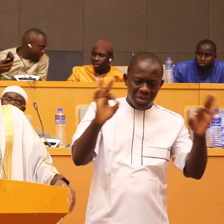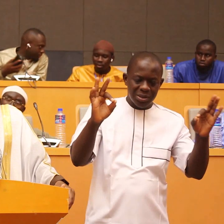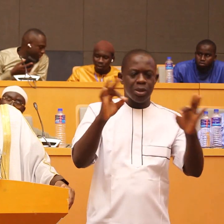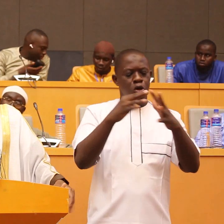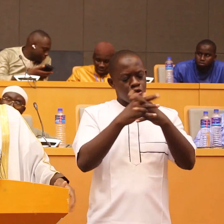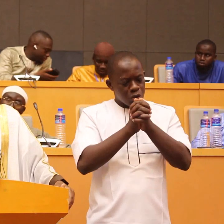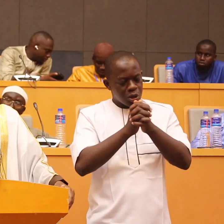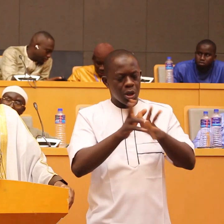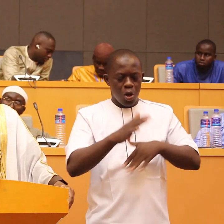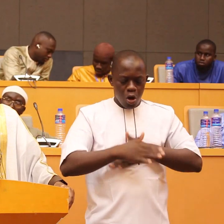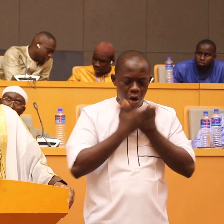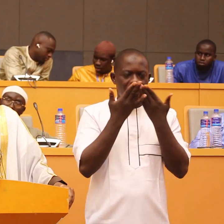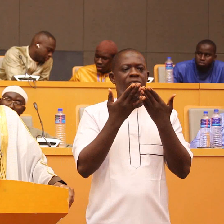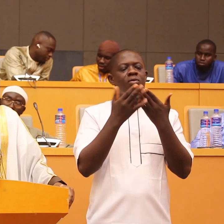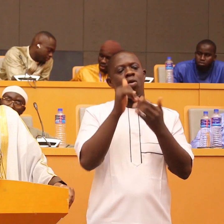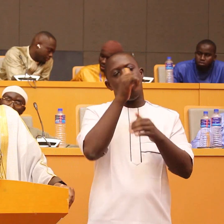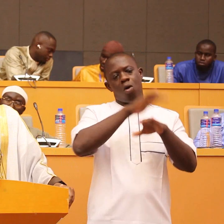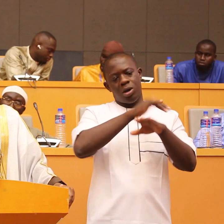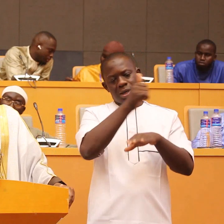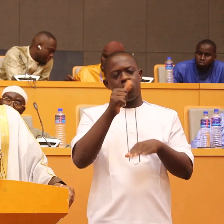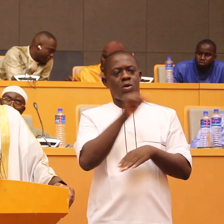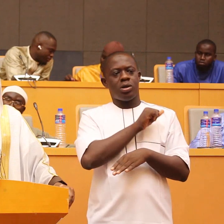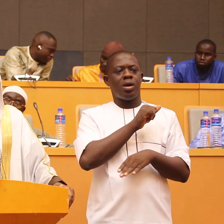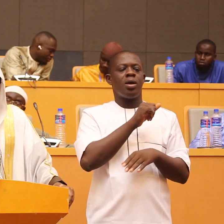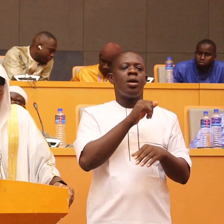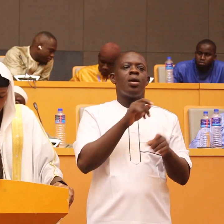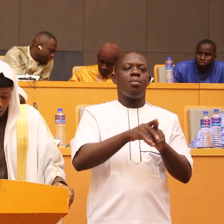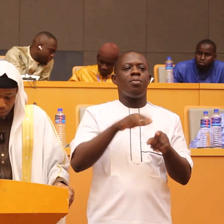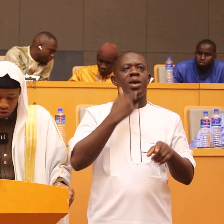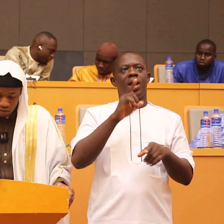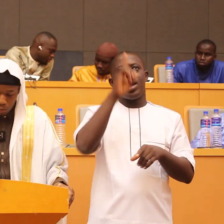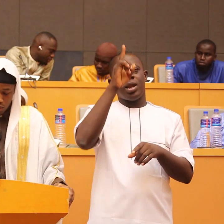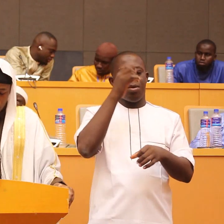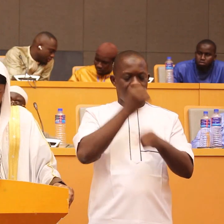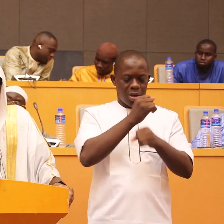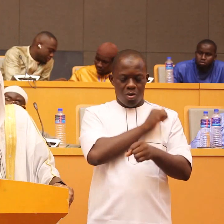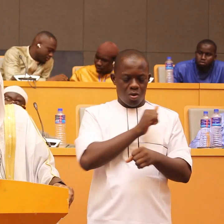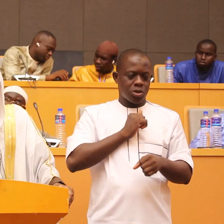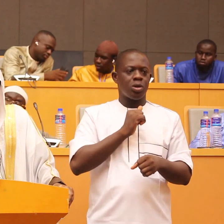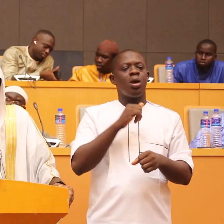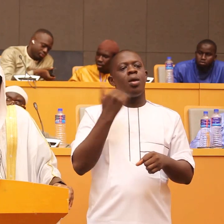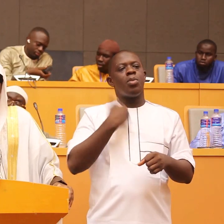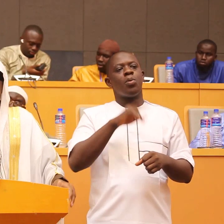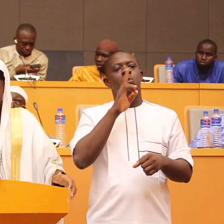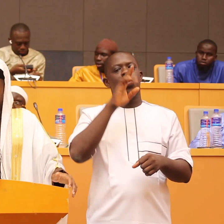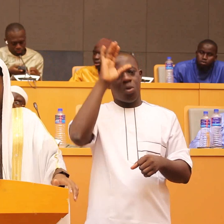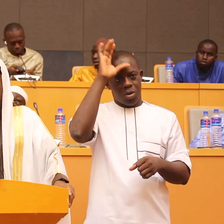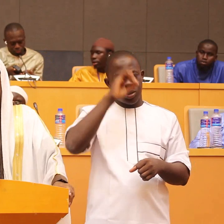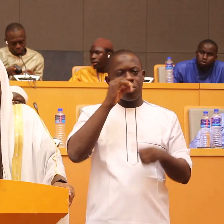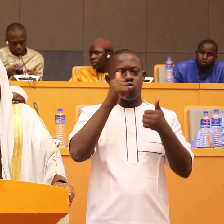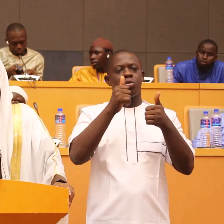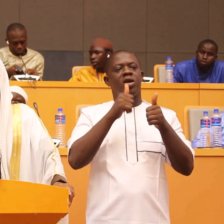love affection among the muslims may allah make us among the people who will understand good